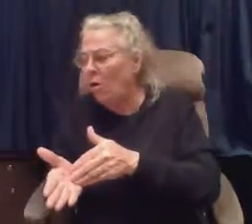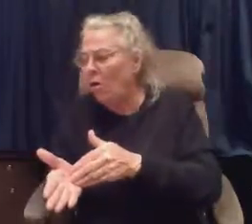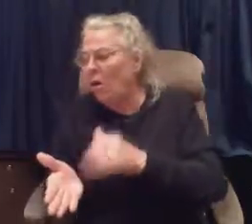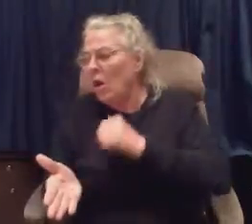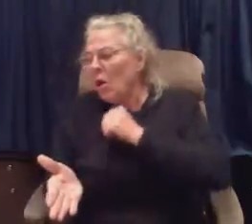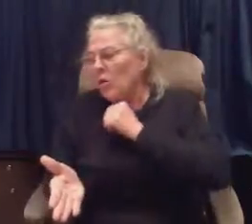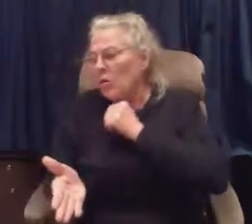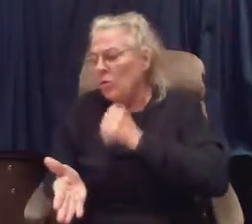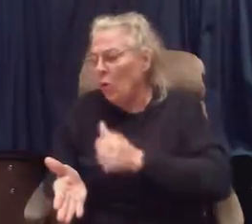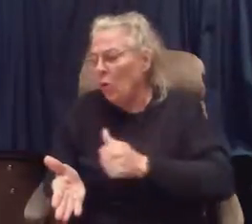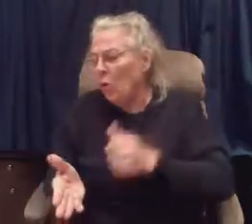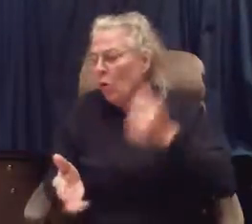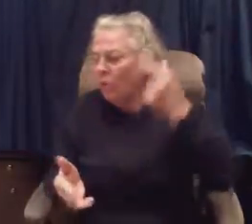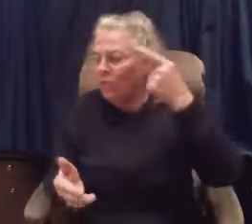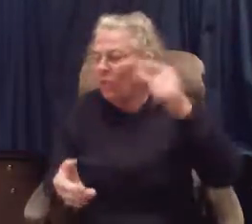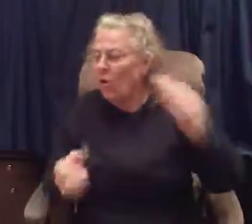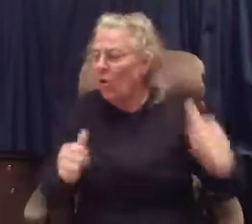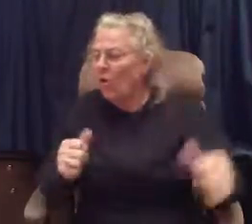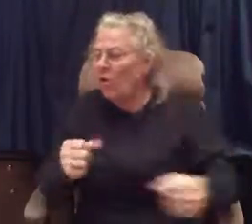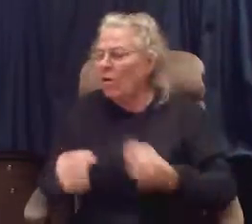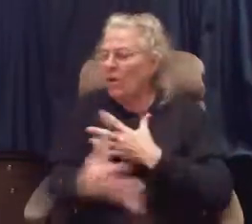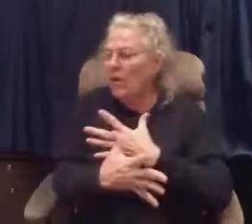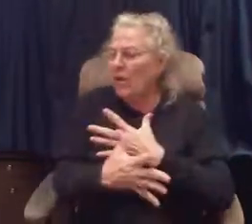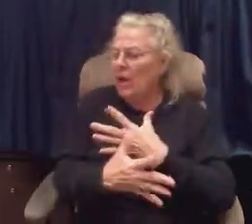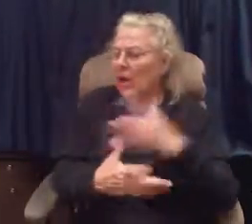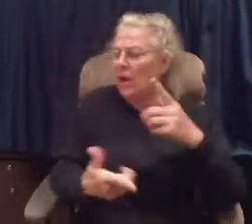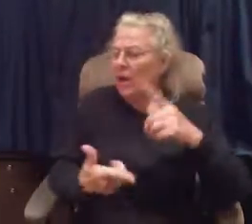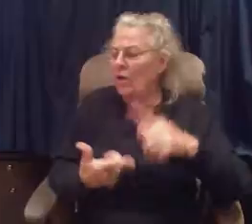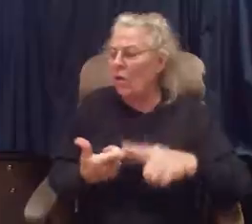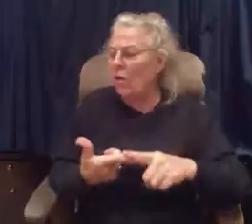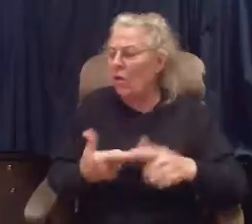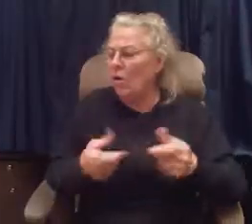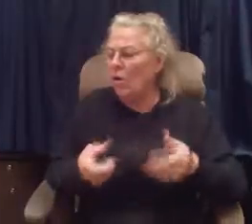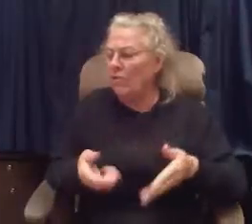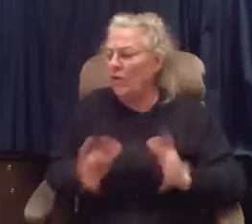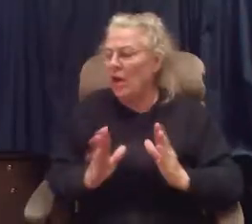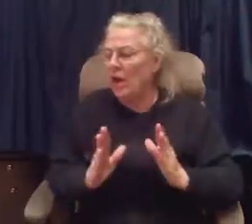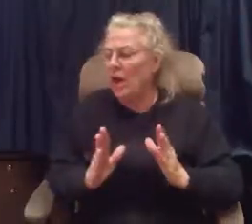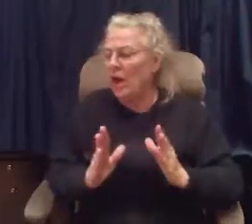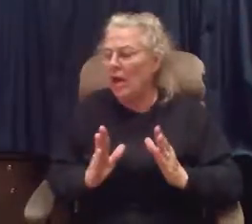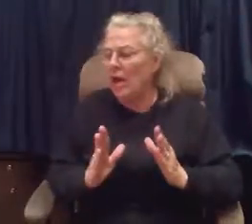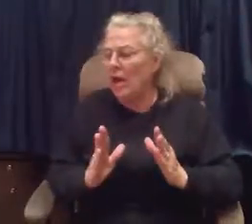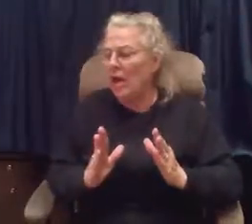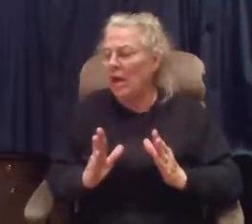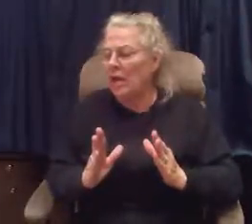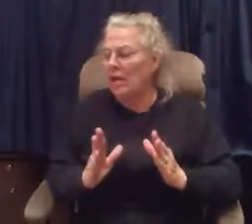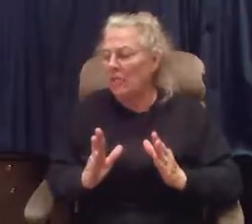nor for fear nor favor